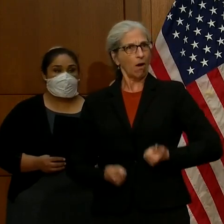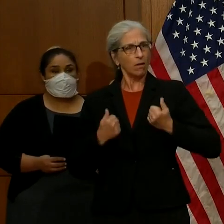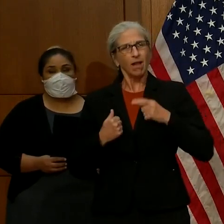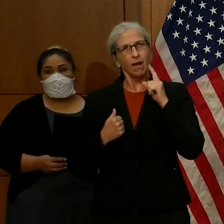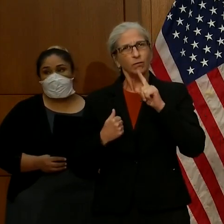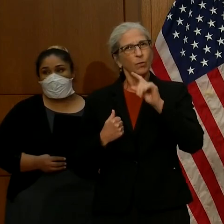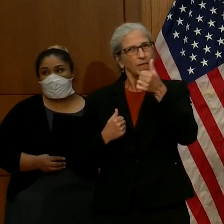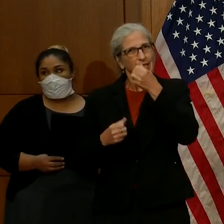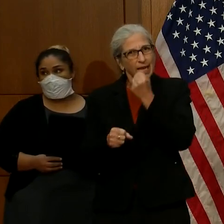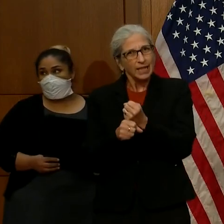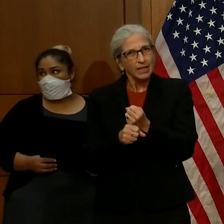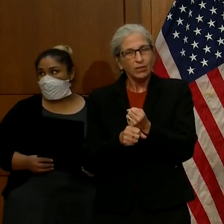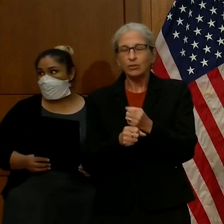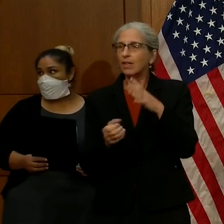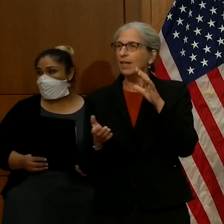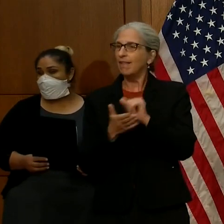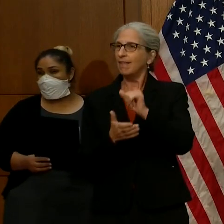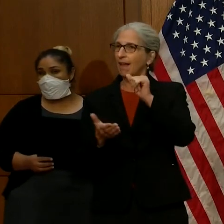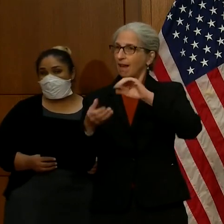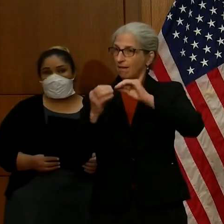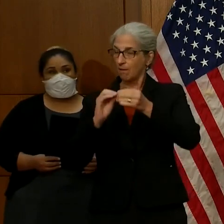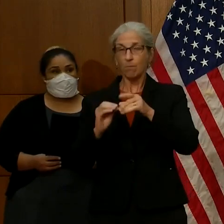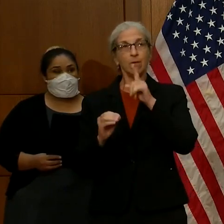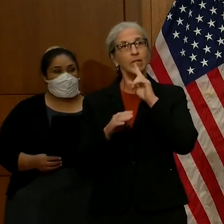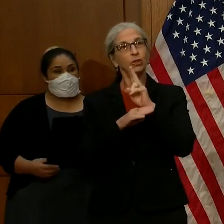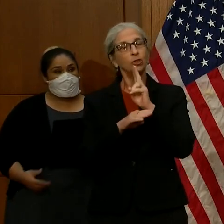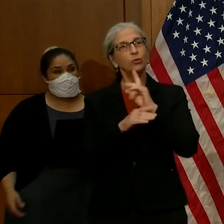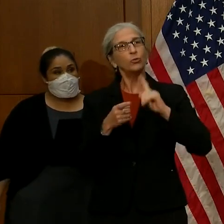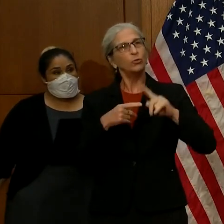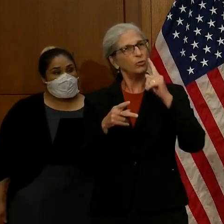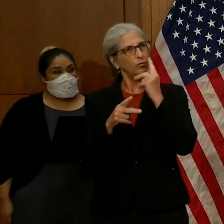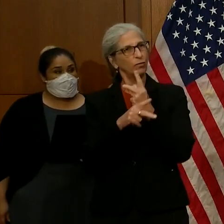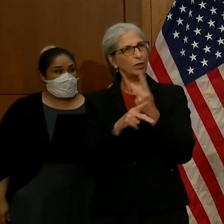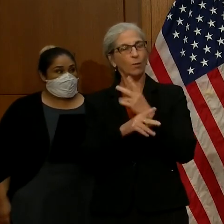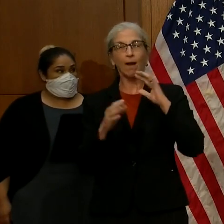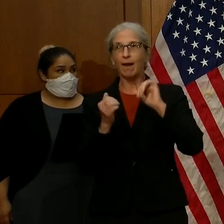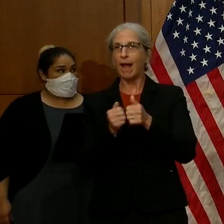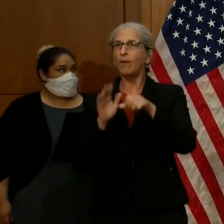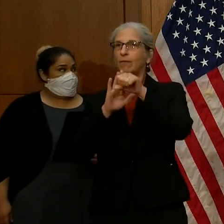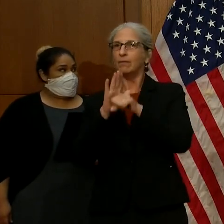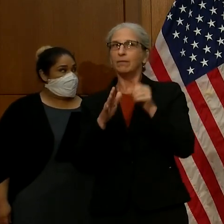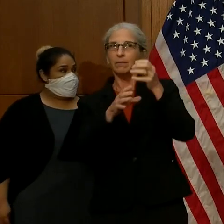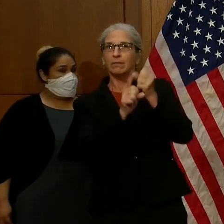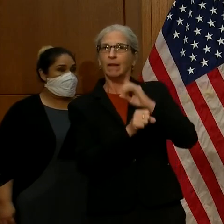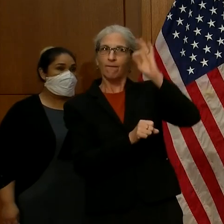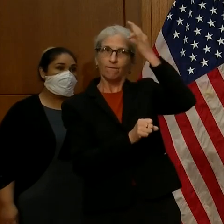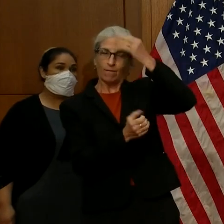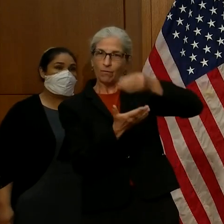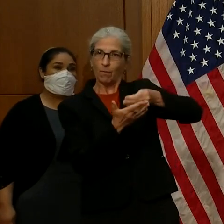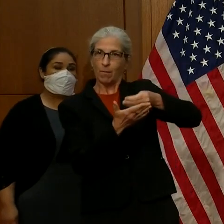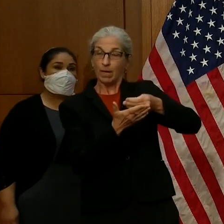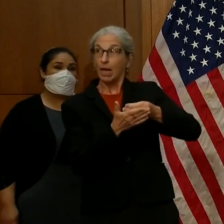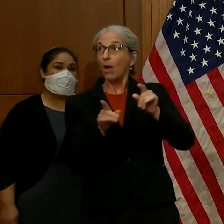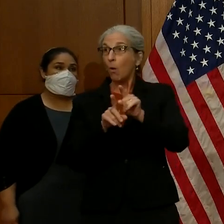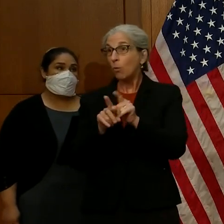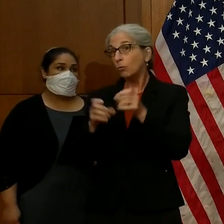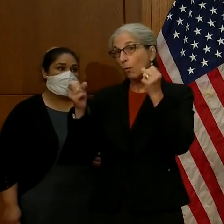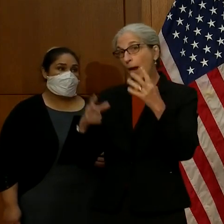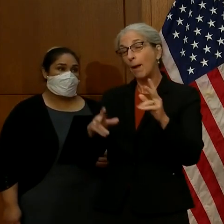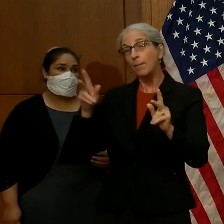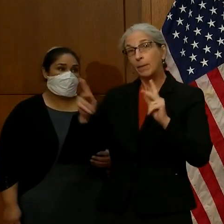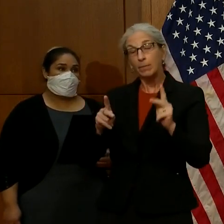population count, and the census data is used to determine how federal funding is distributed to states and to how many seats we get in Congress.